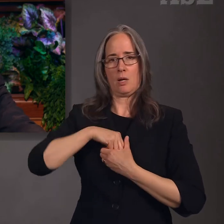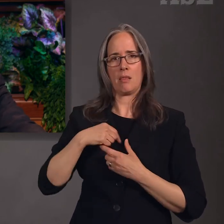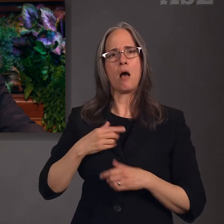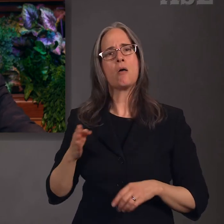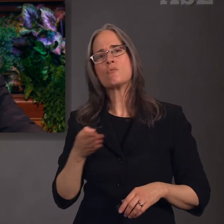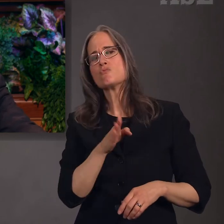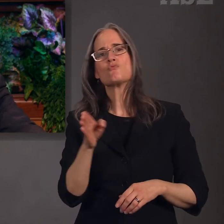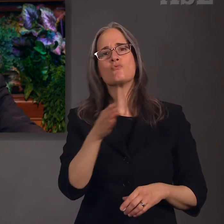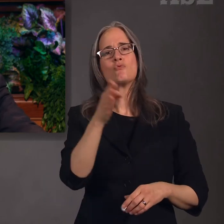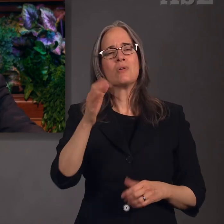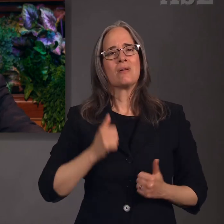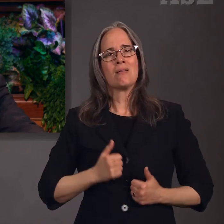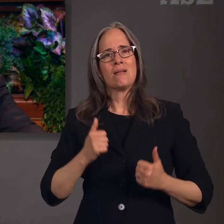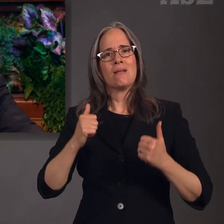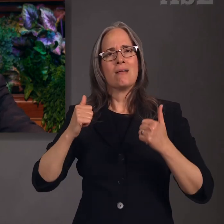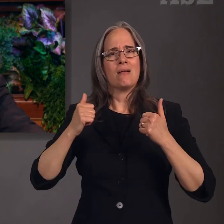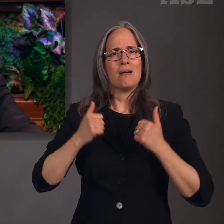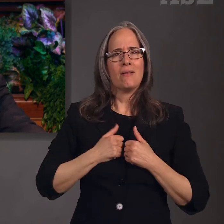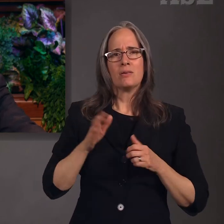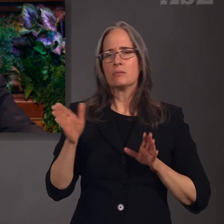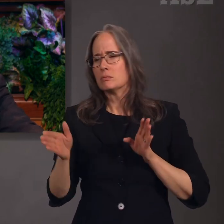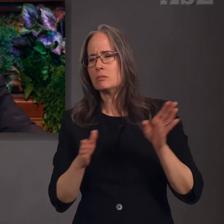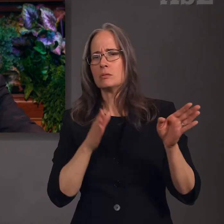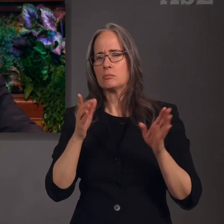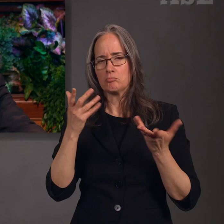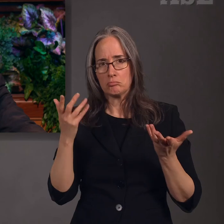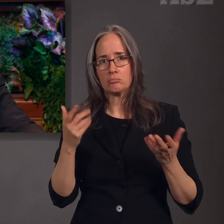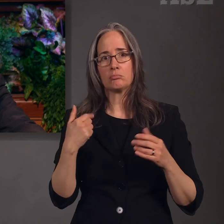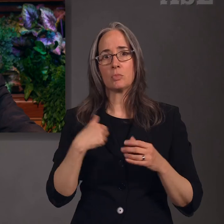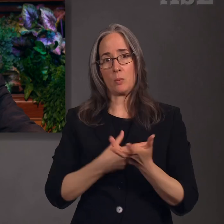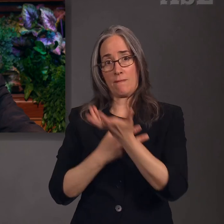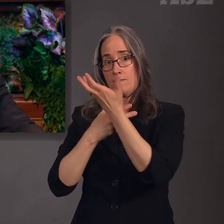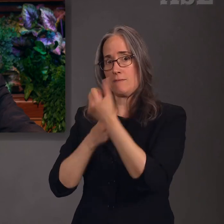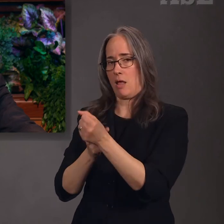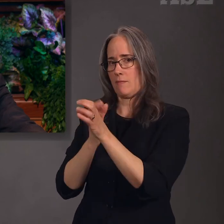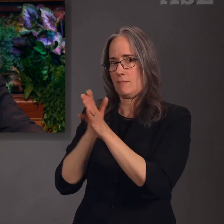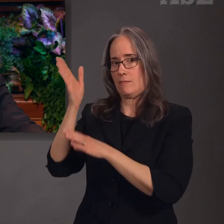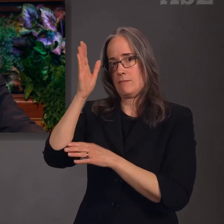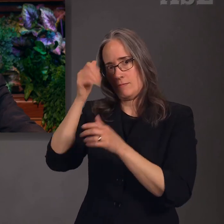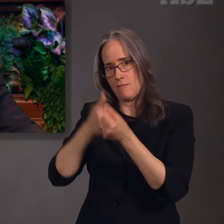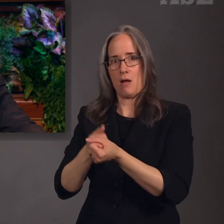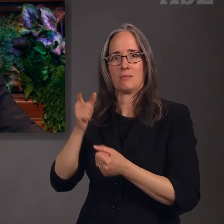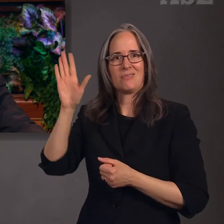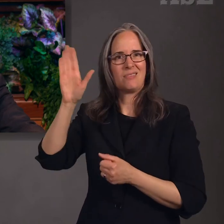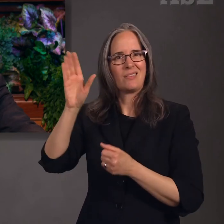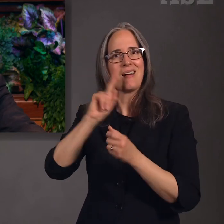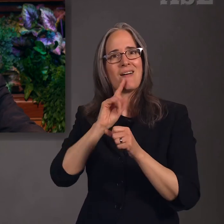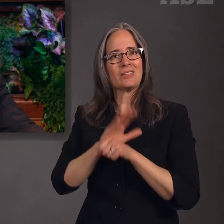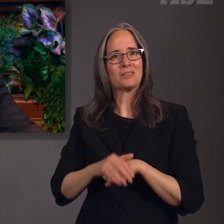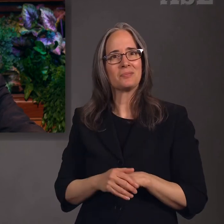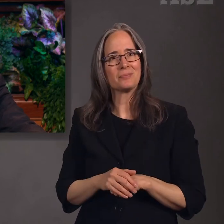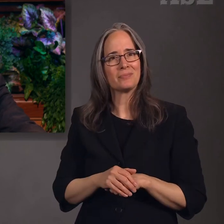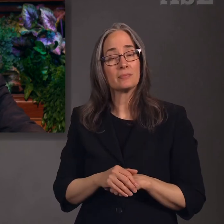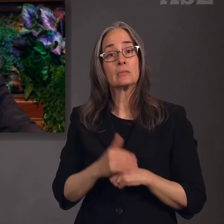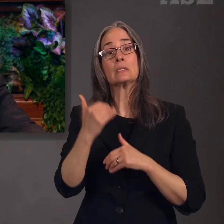mortality as we faithfully keep covenant and the sacrament to